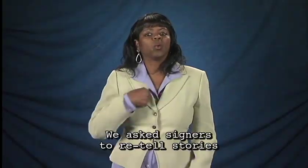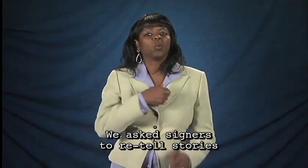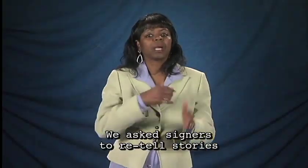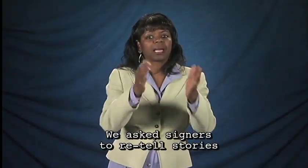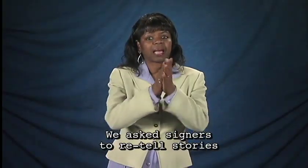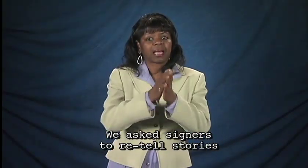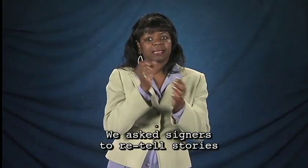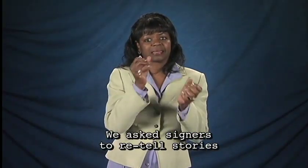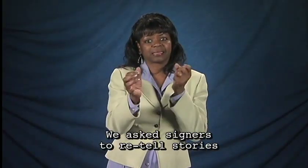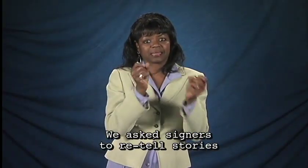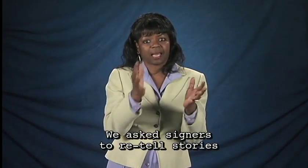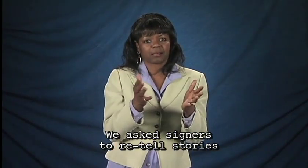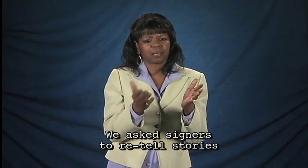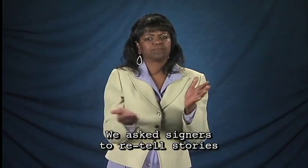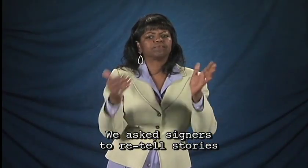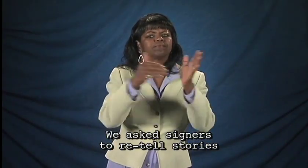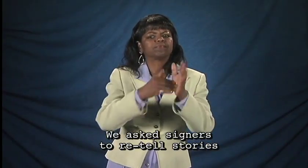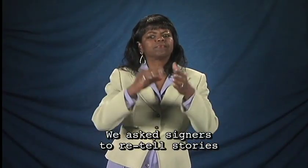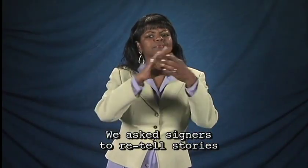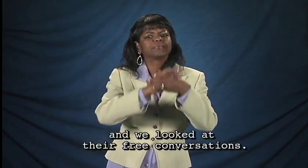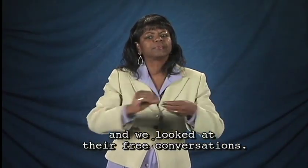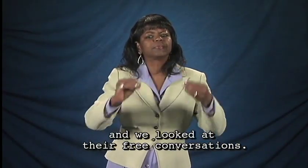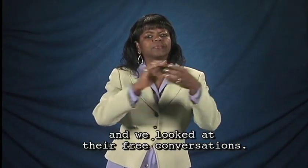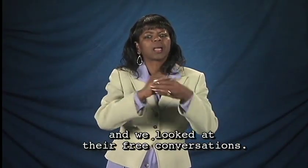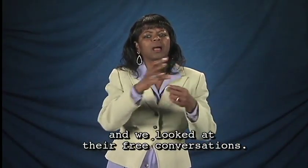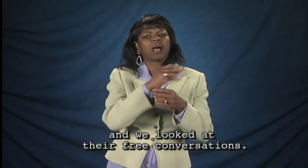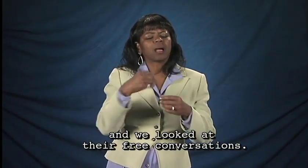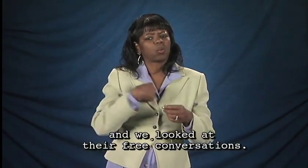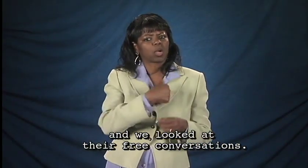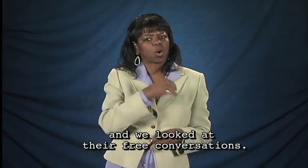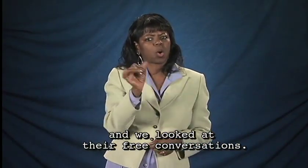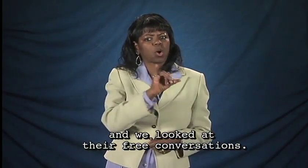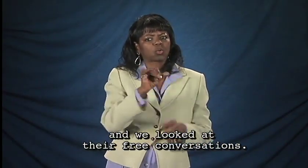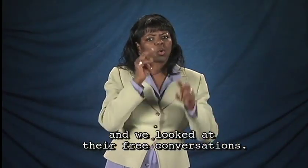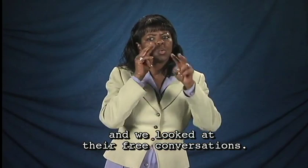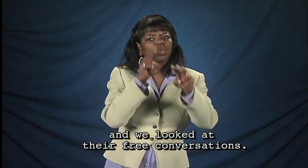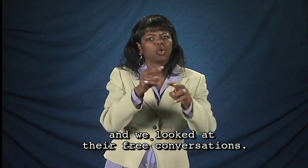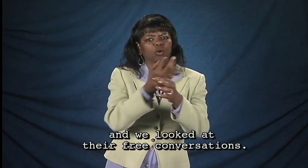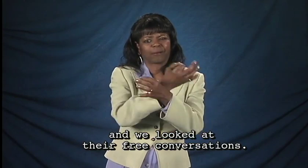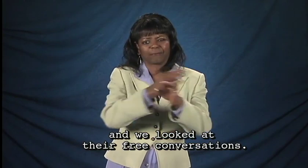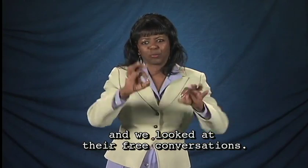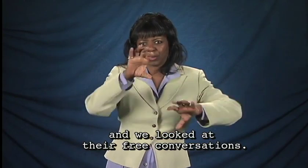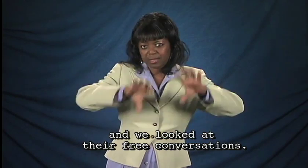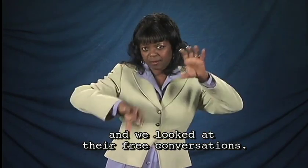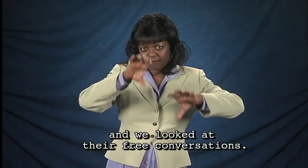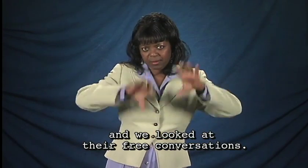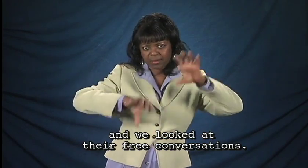We asked signers to retell stories and we looked at their free conversations.